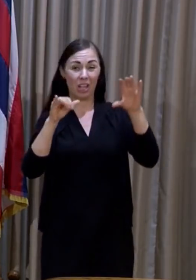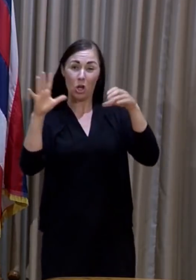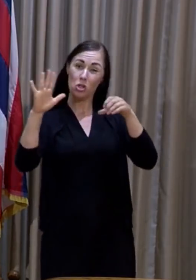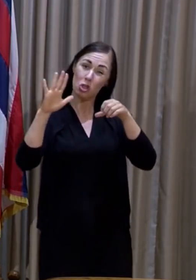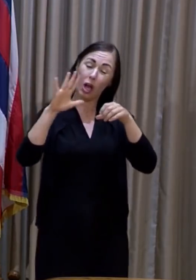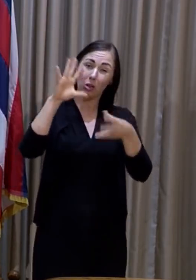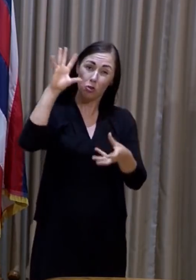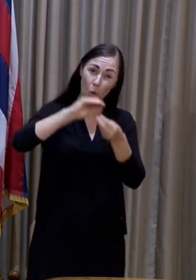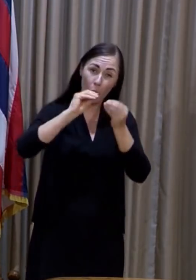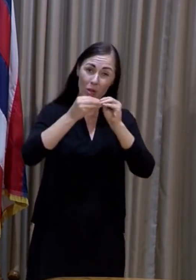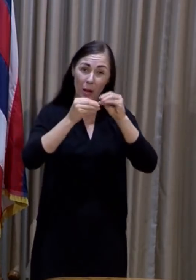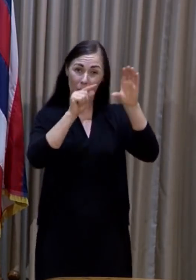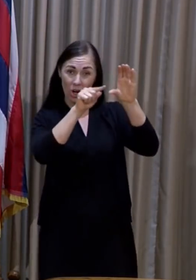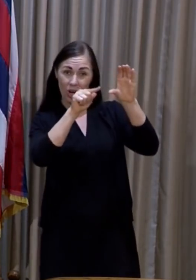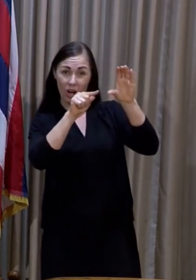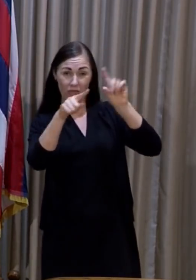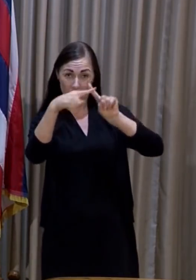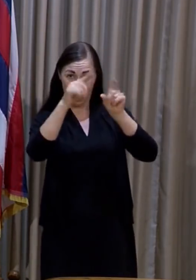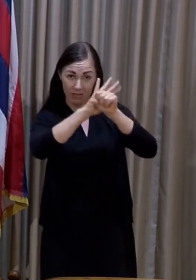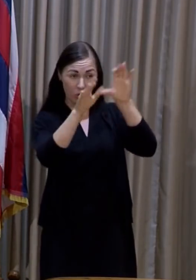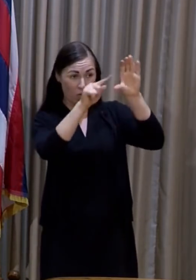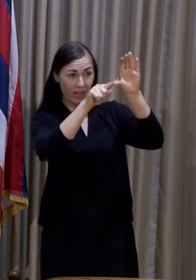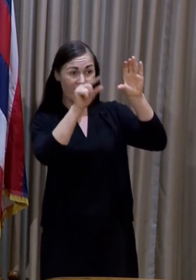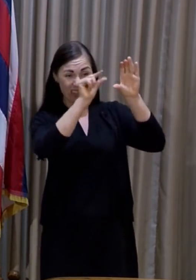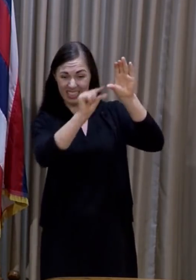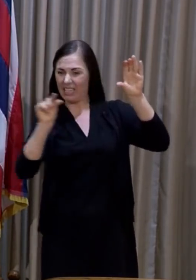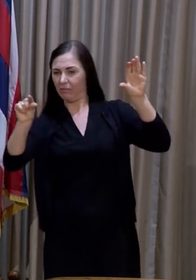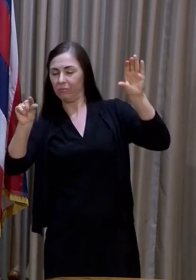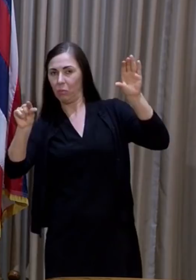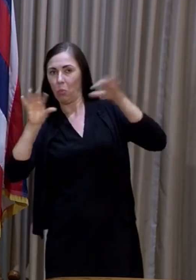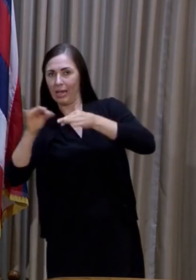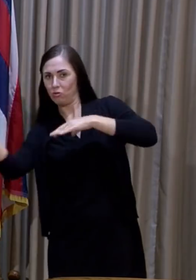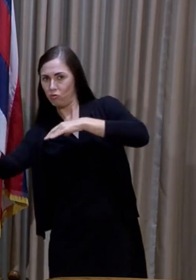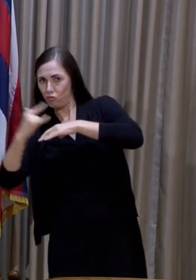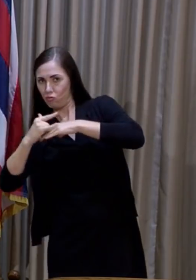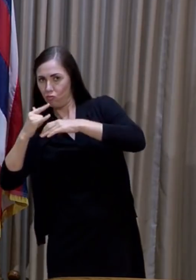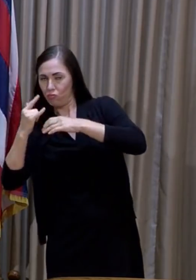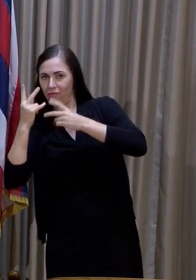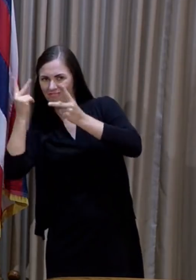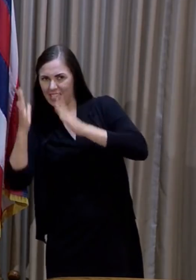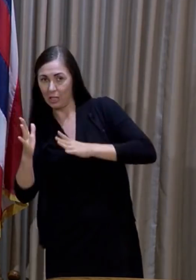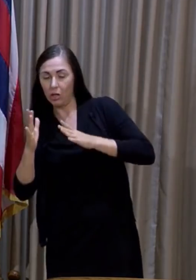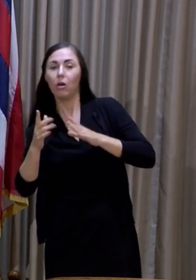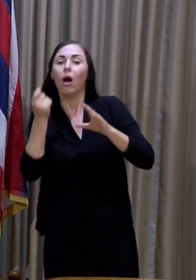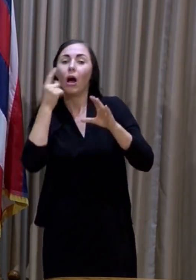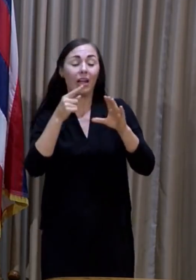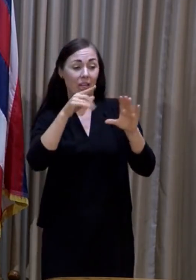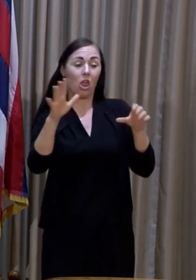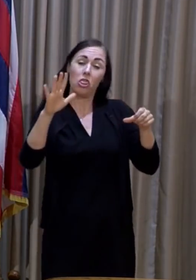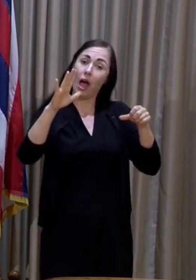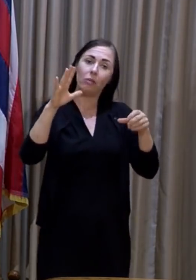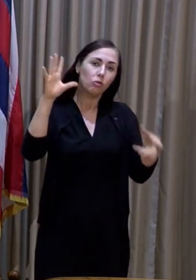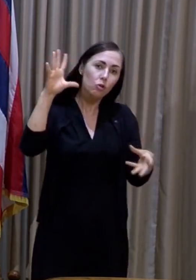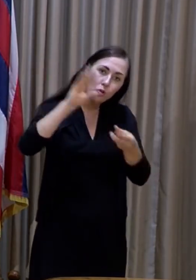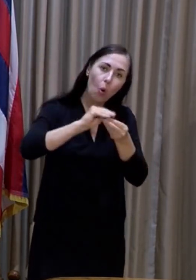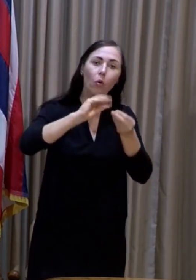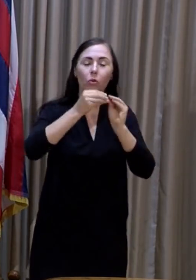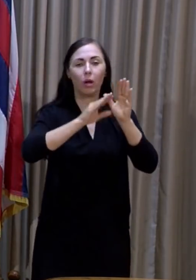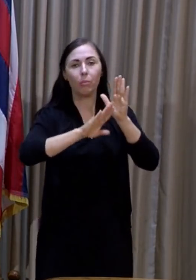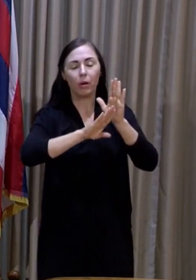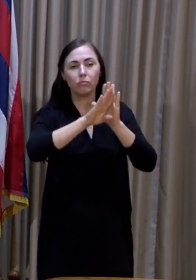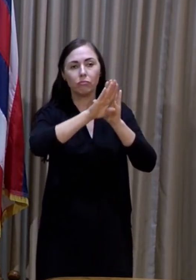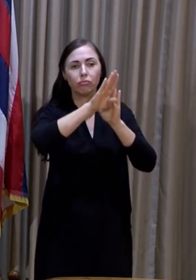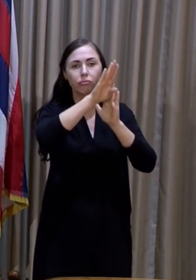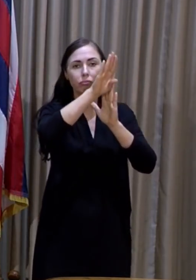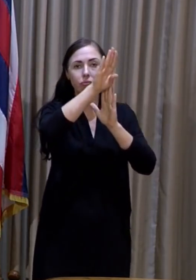So, as we see our total number of cases skyrocket, even though the absolute number of visitors and